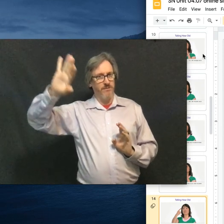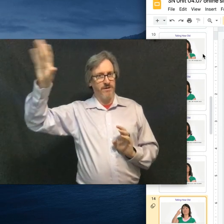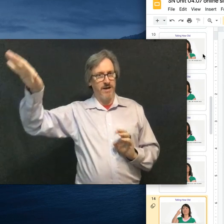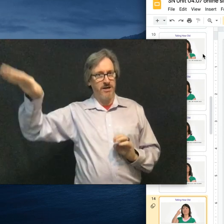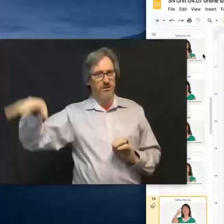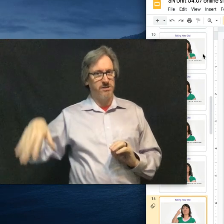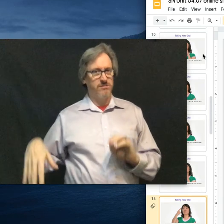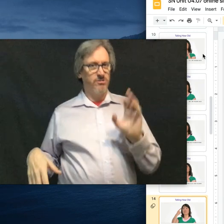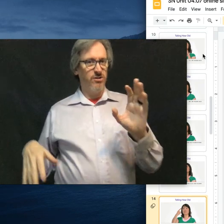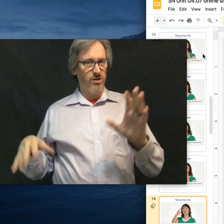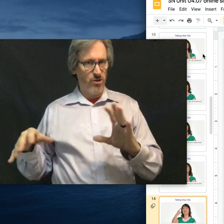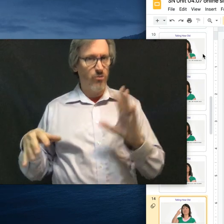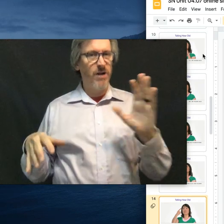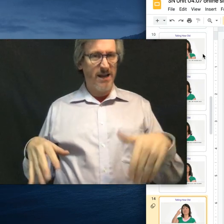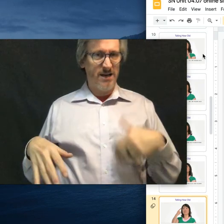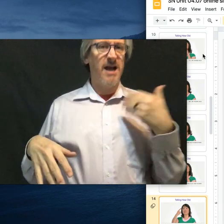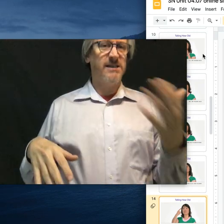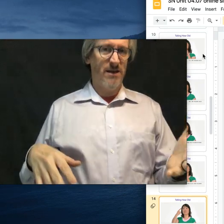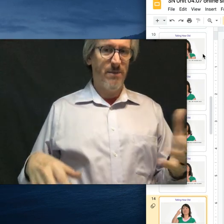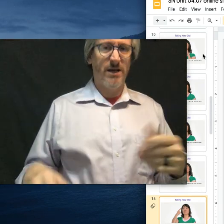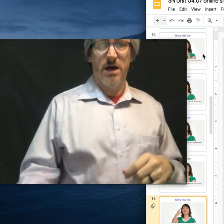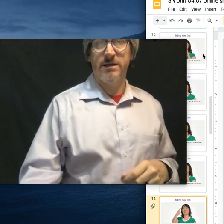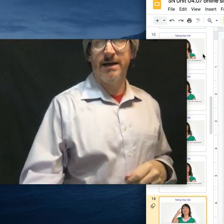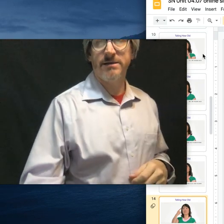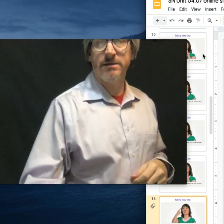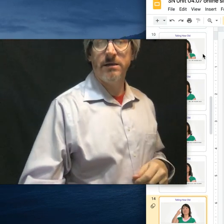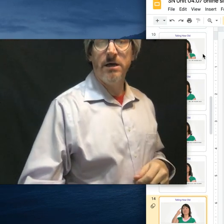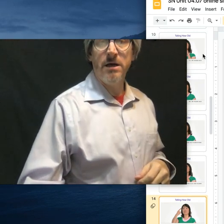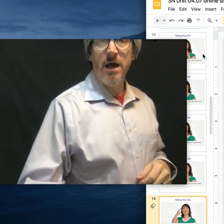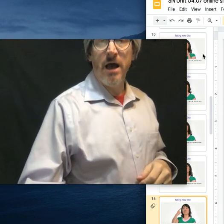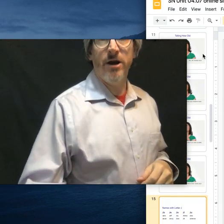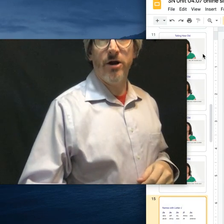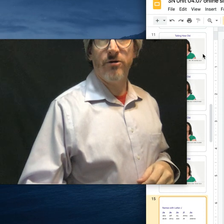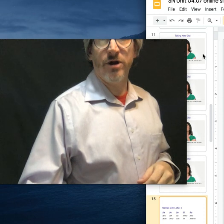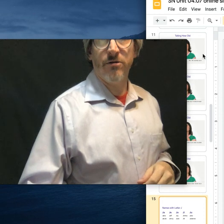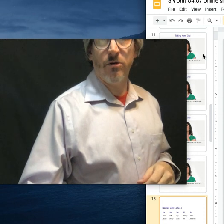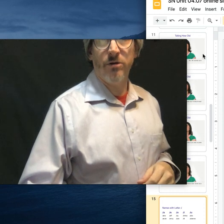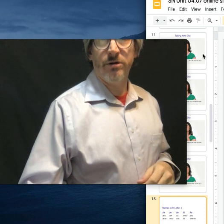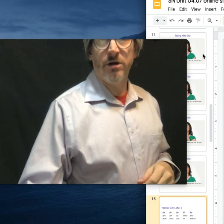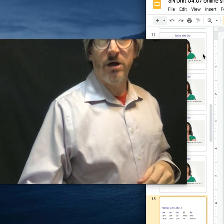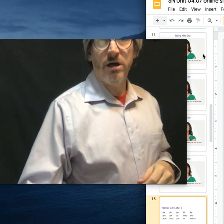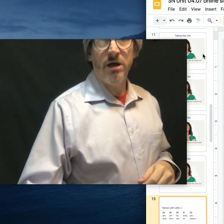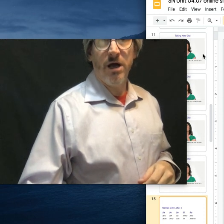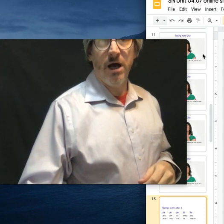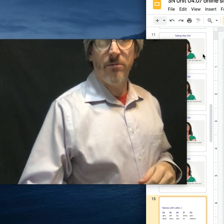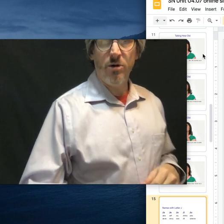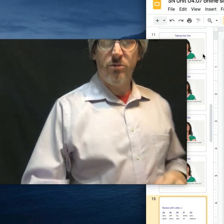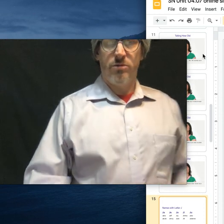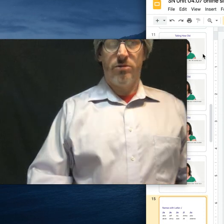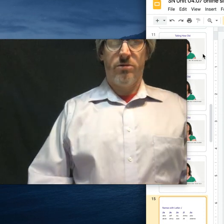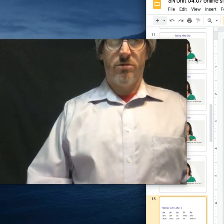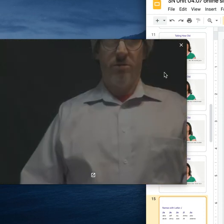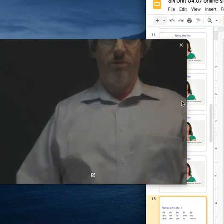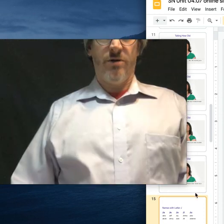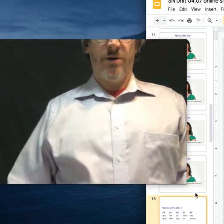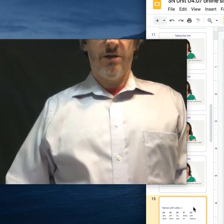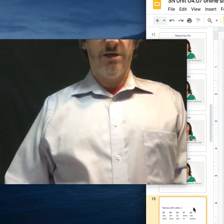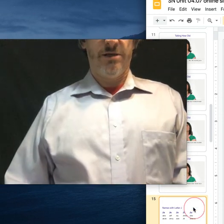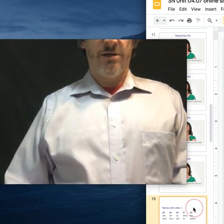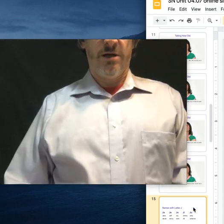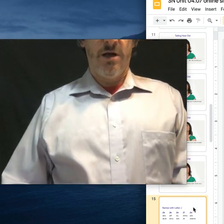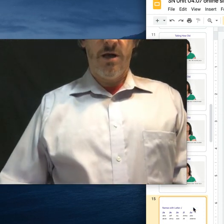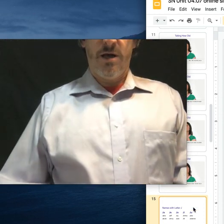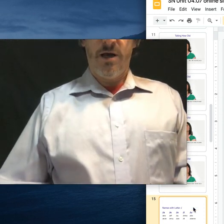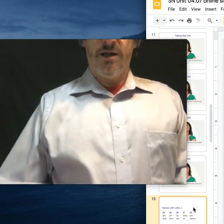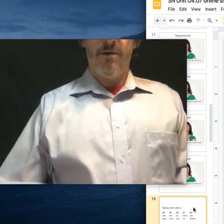about the variations. You'll recognize them in context. And then under a year old. Oh, we don't need